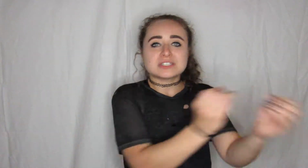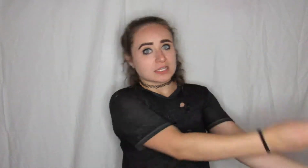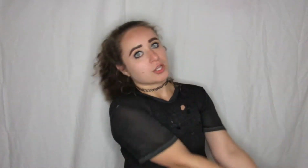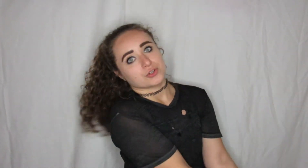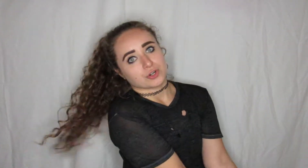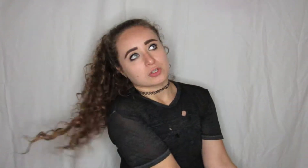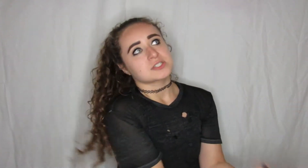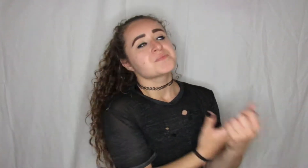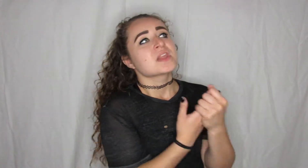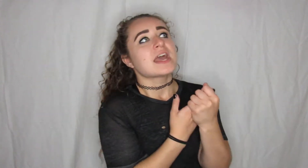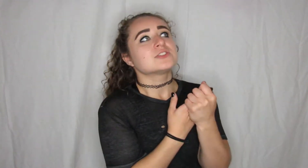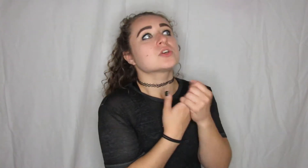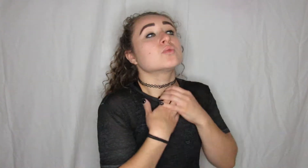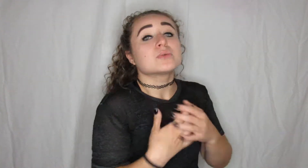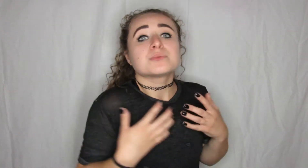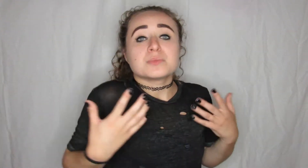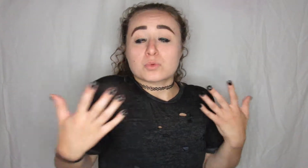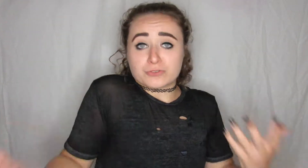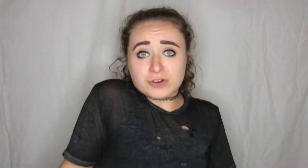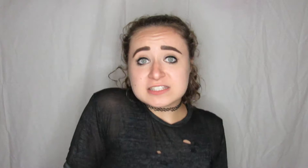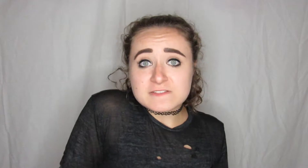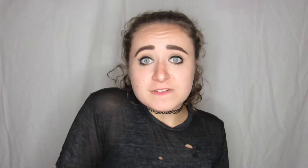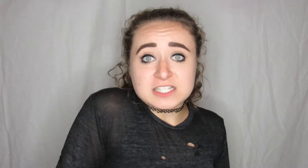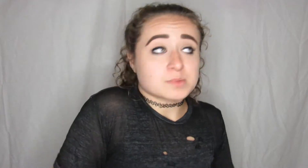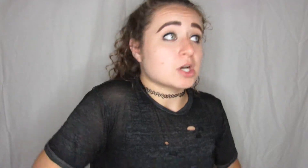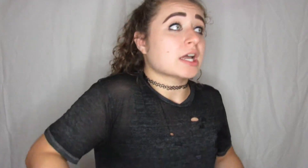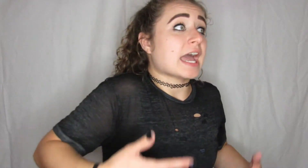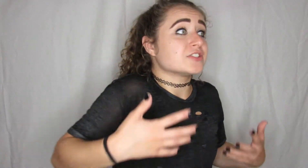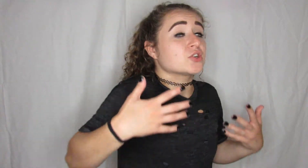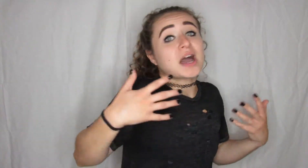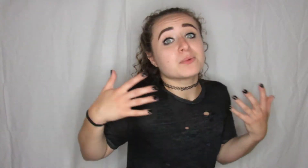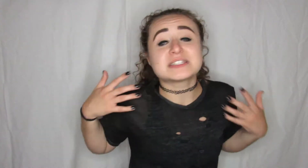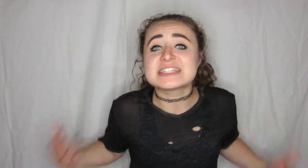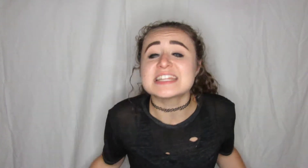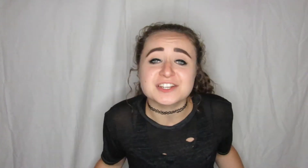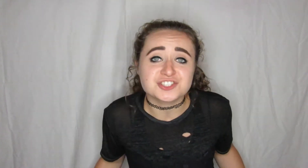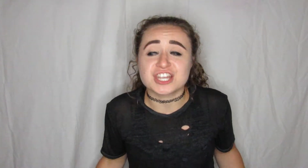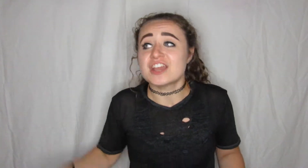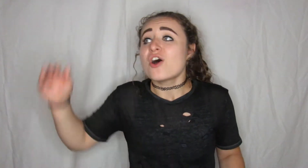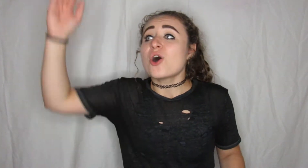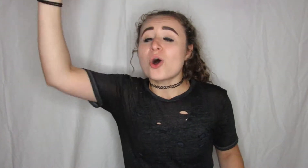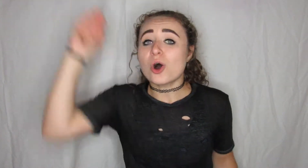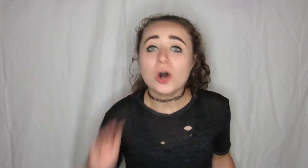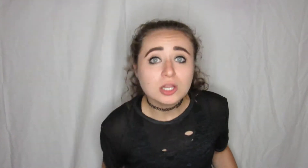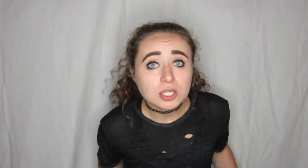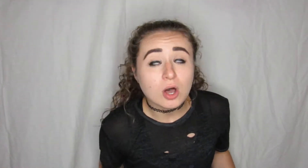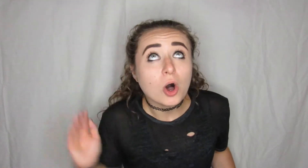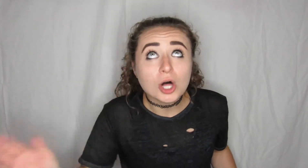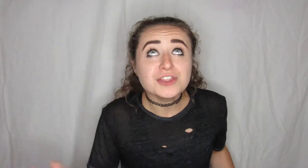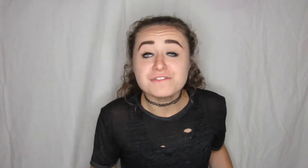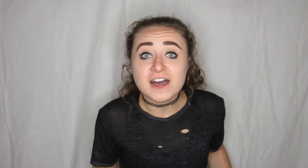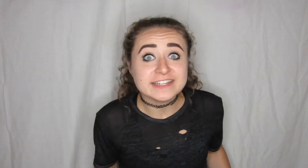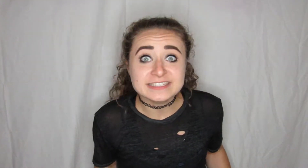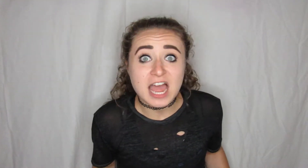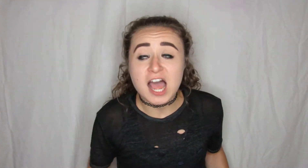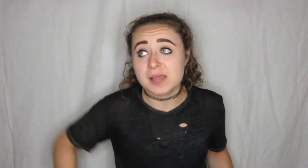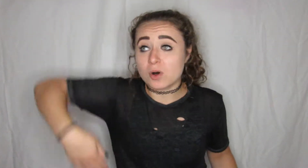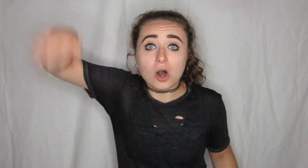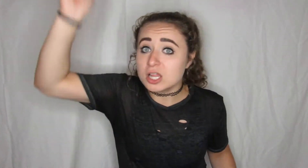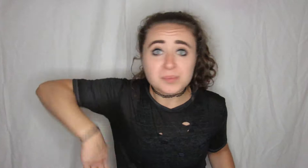would date other girls and so we would were friends on Facebook and so I would see that shit all all the fucking time all